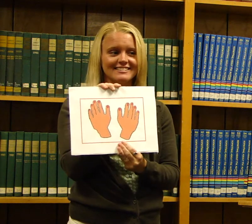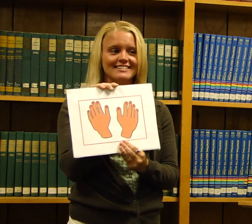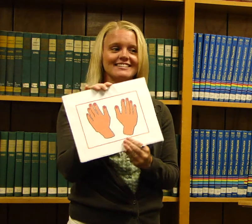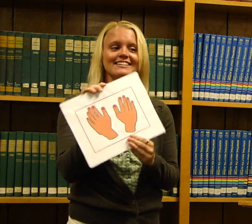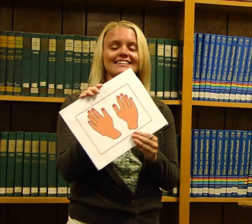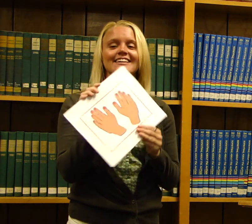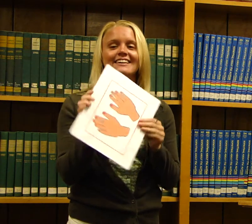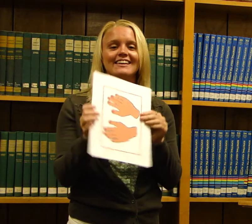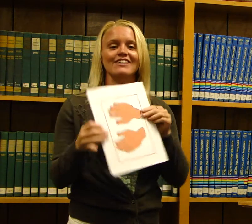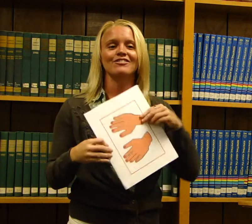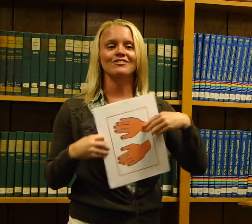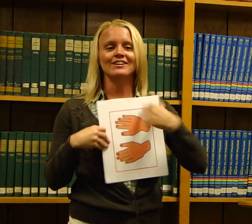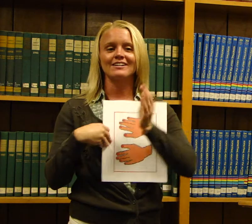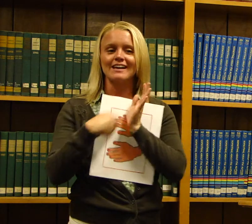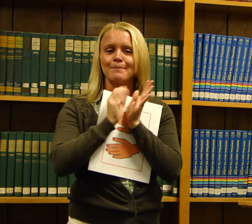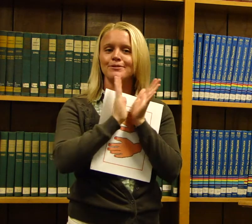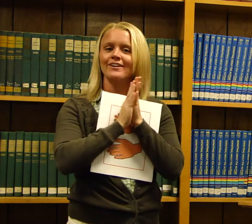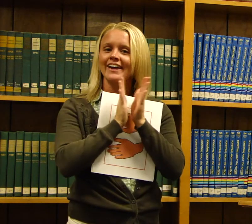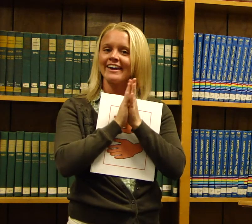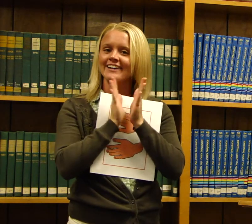Can everyone clap your hands?